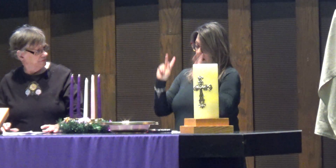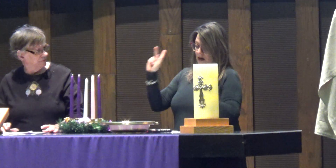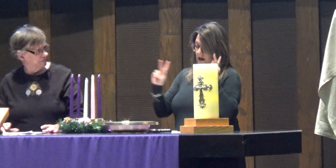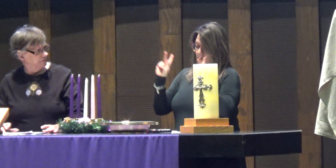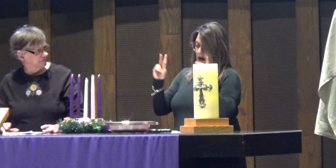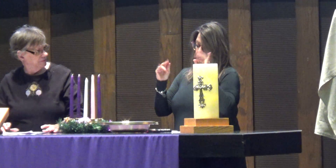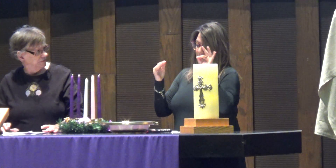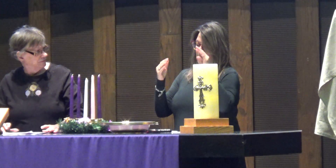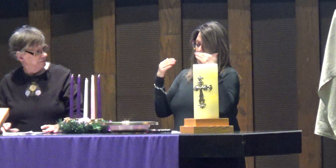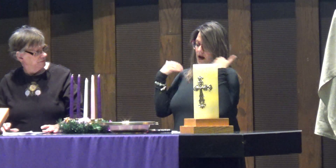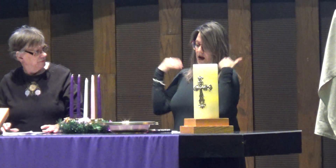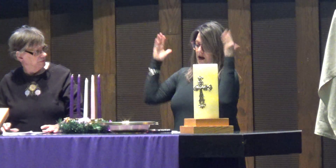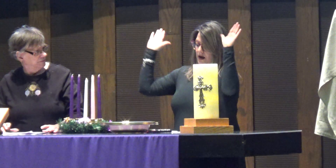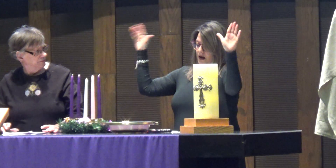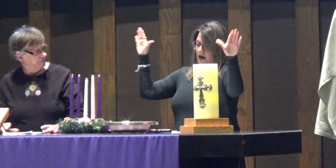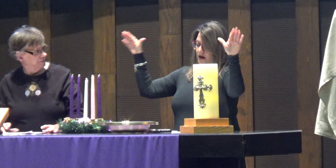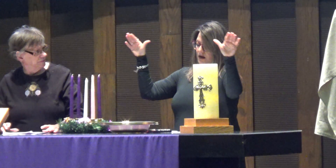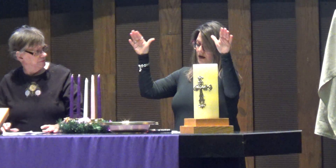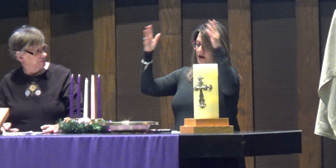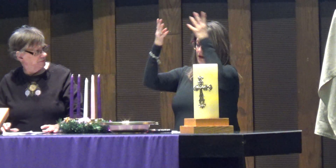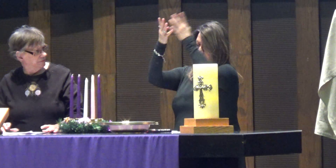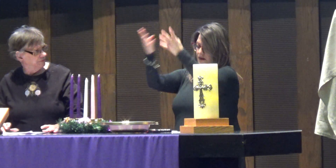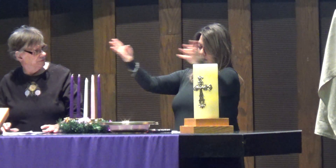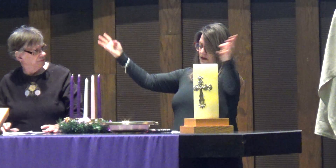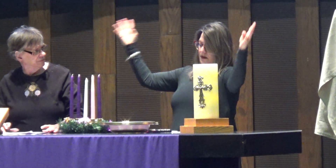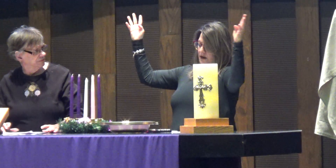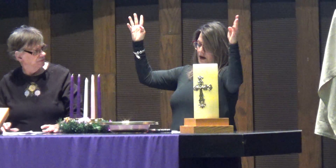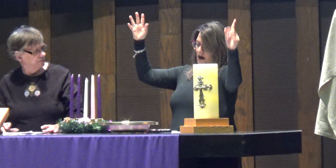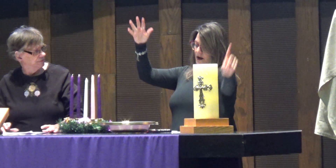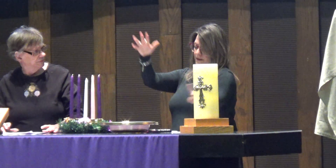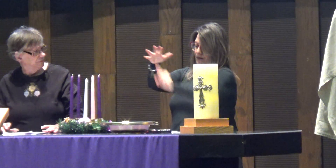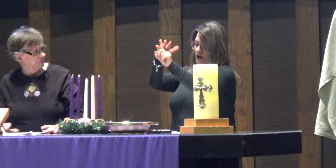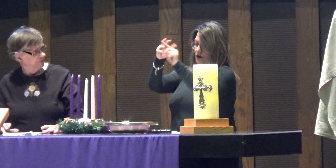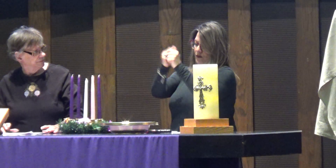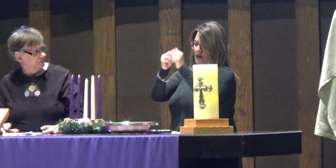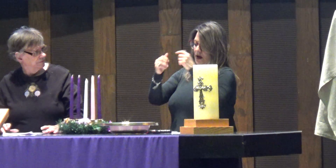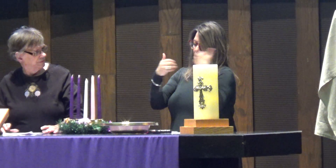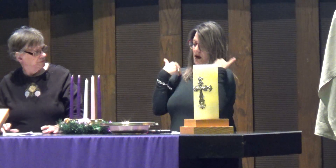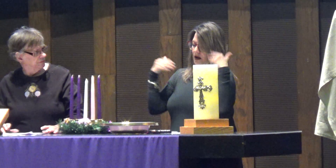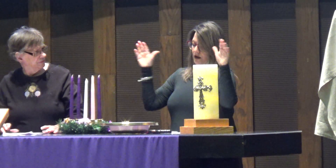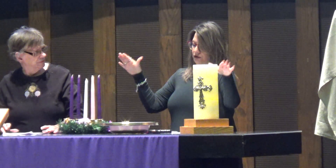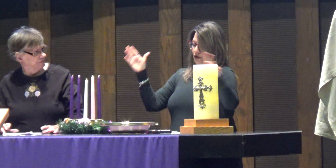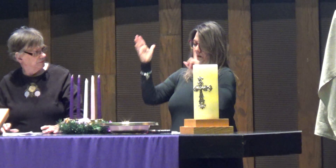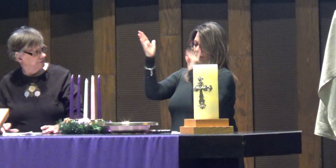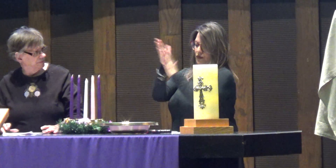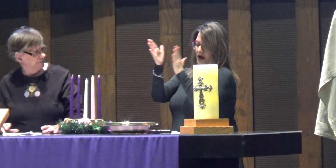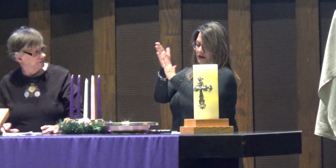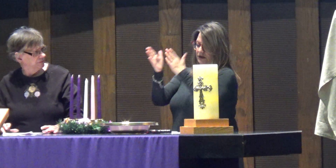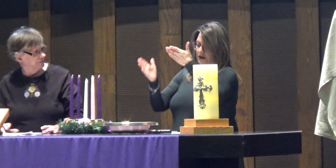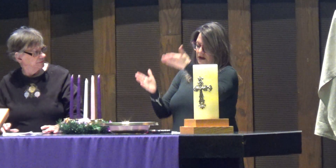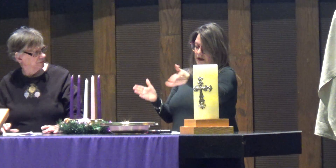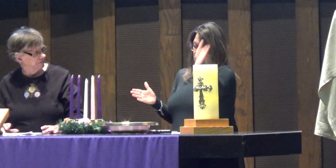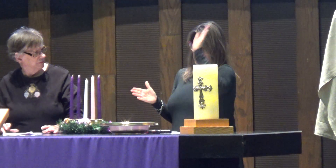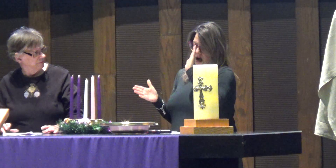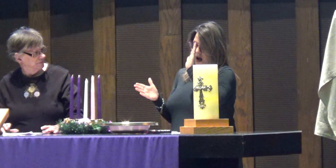Suddenly, a great company of the heavenly host appeared with the angel, praising God,